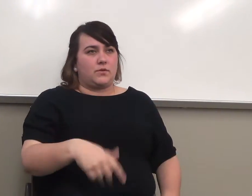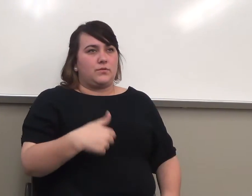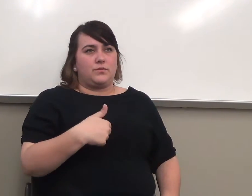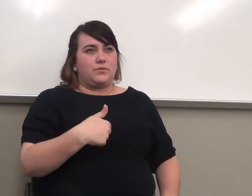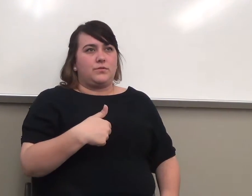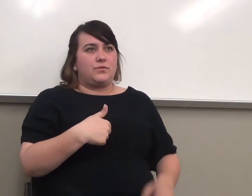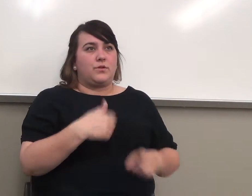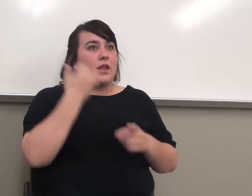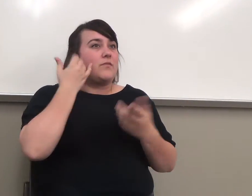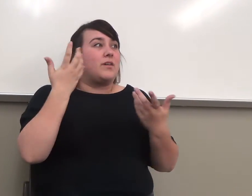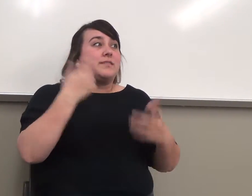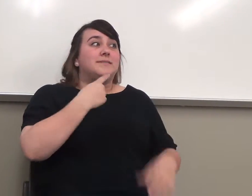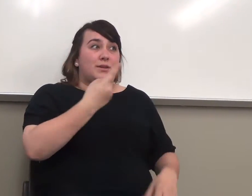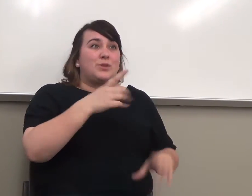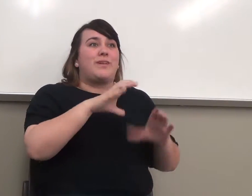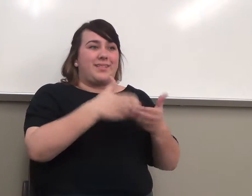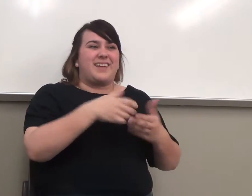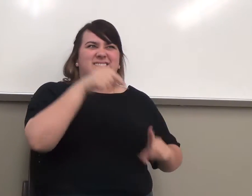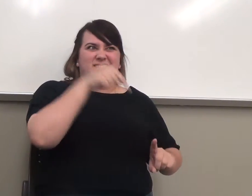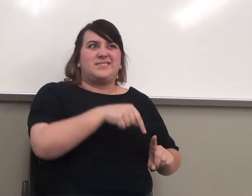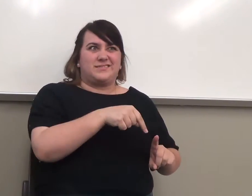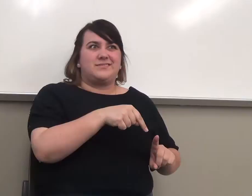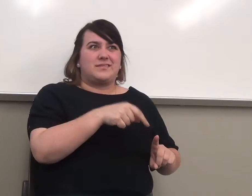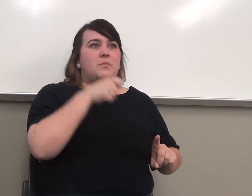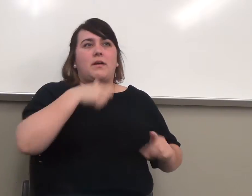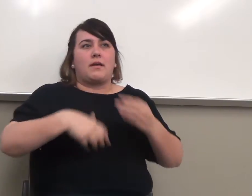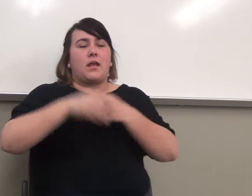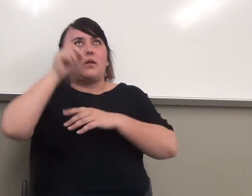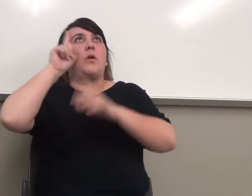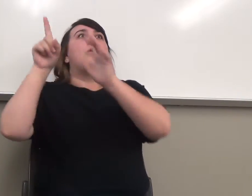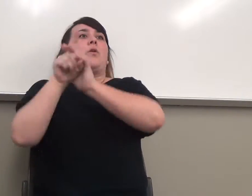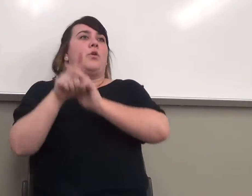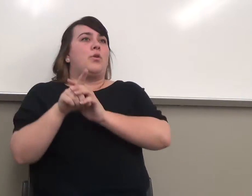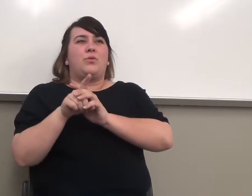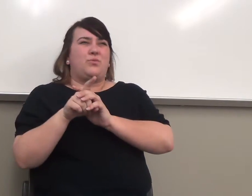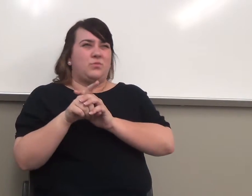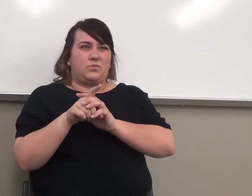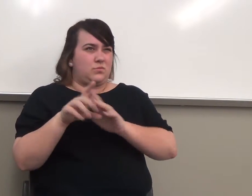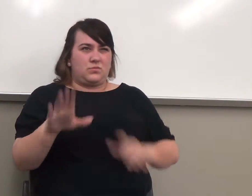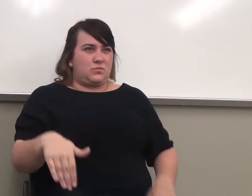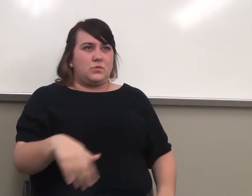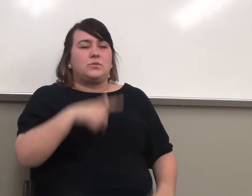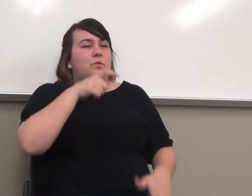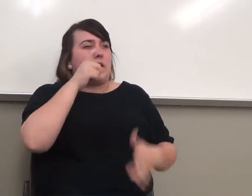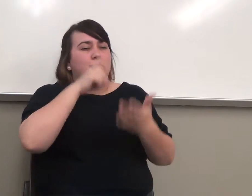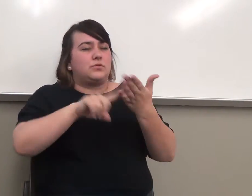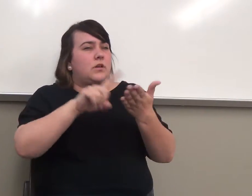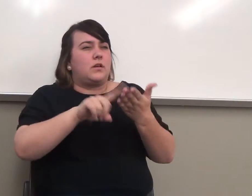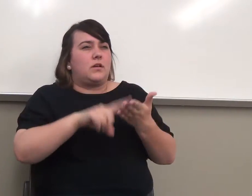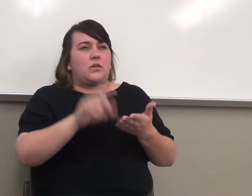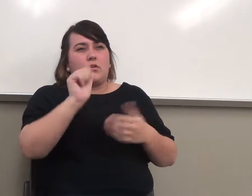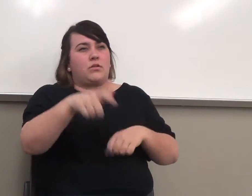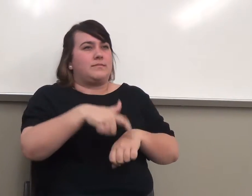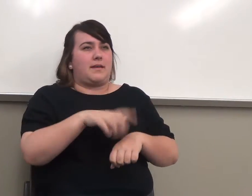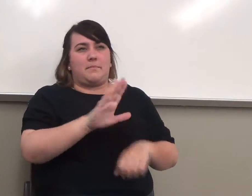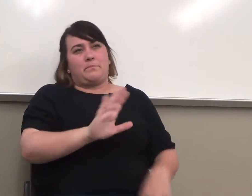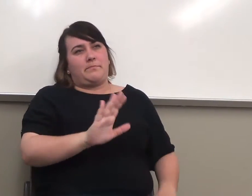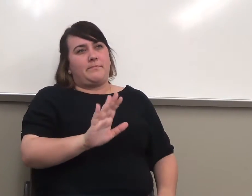been announced in class. So it's not like, you know, you have to be checking your email all the time to see if I've added an